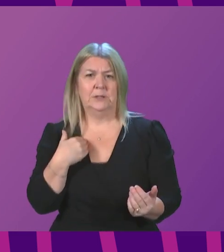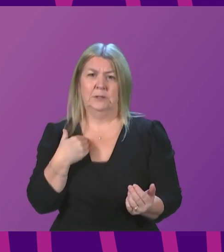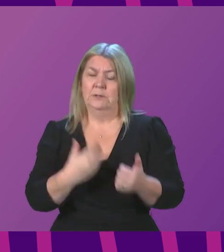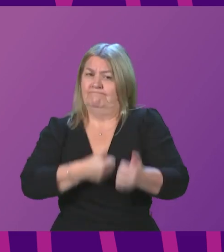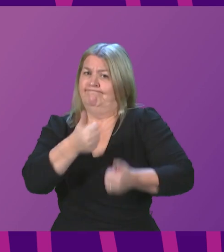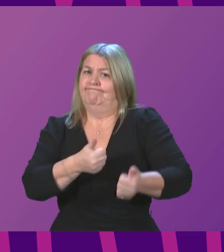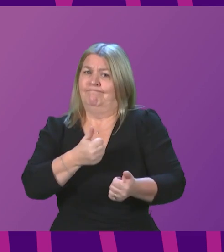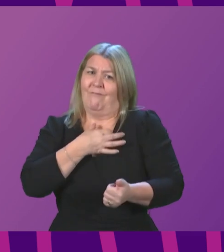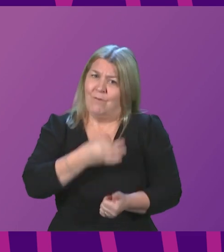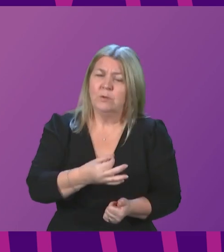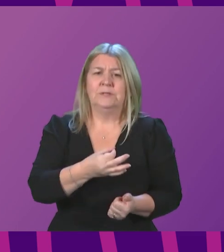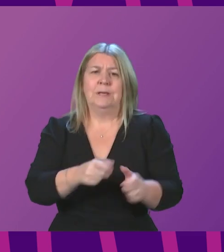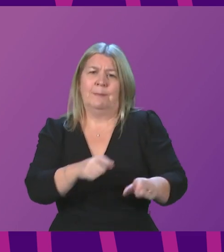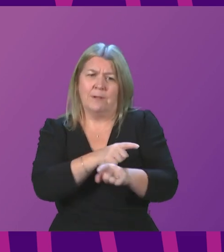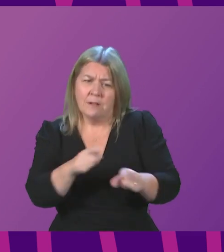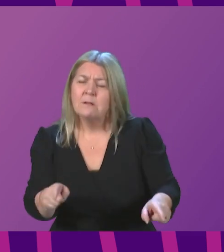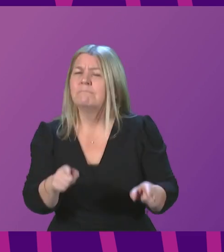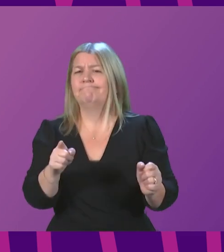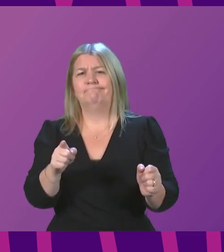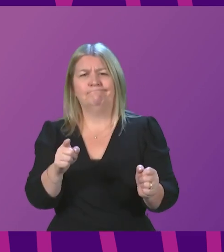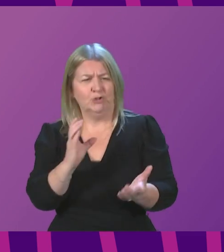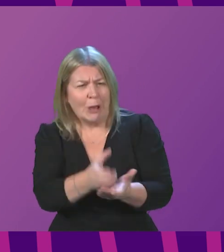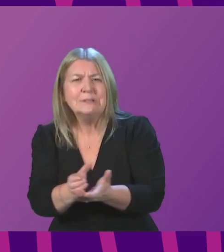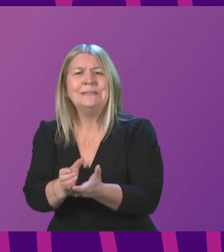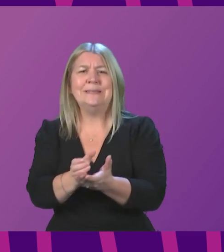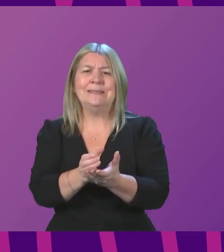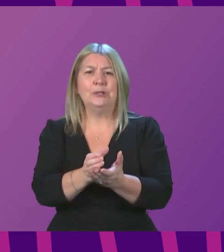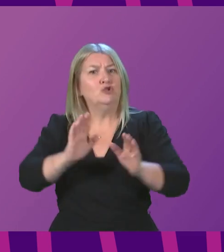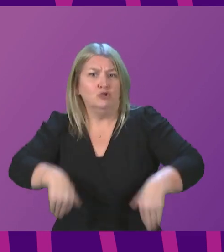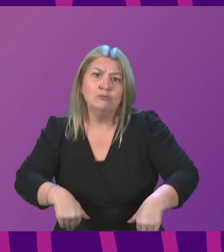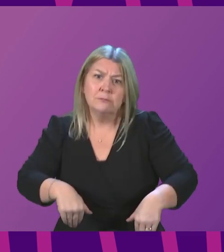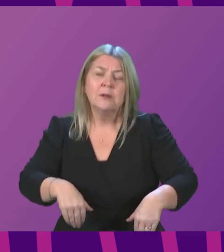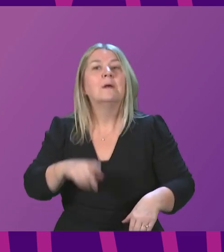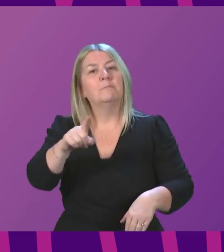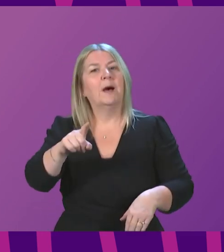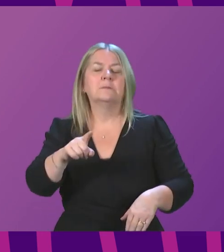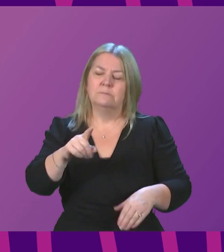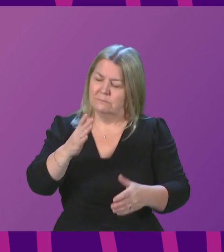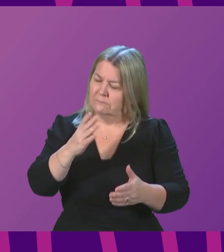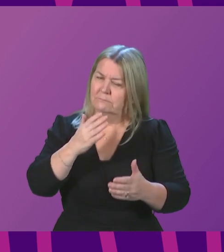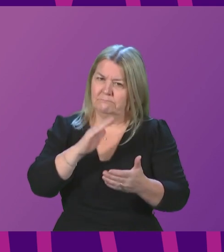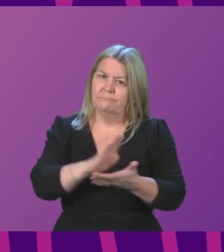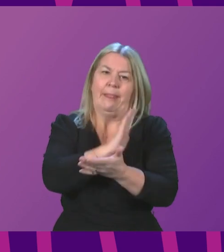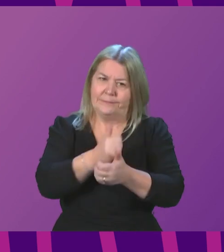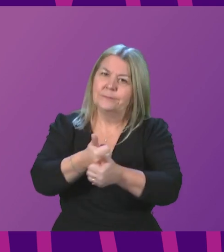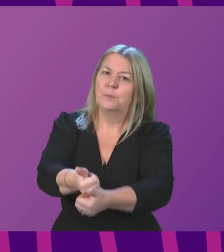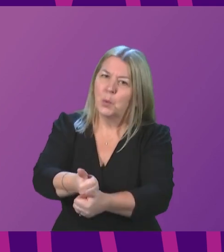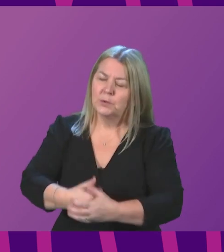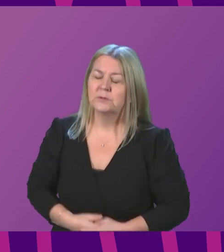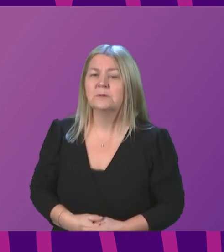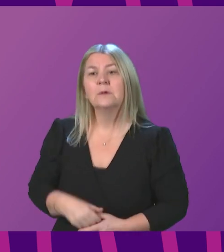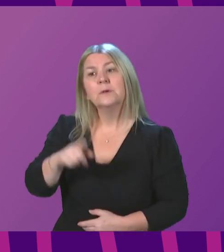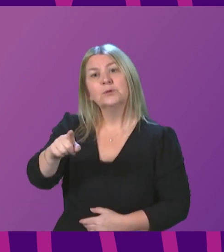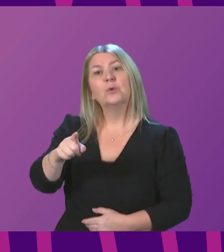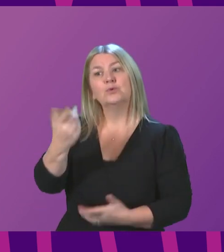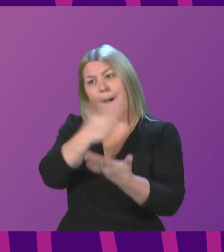of the volunteers. They shouldn't have to do it, but thank goodness they do. But that means government doing its job too. So to eradicate rough sleeping